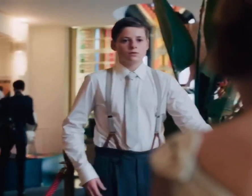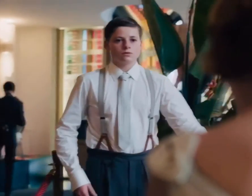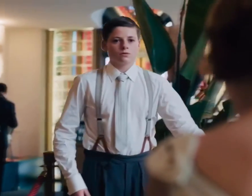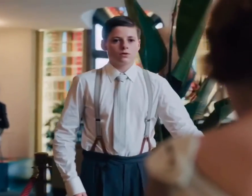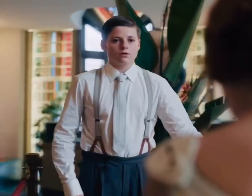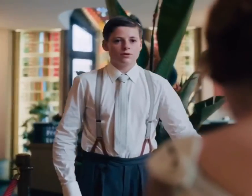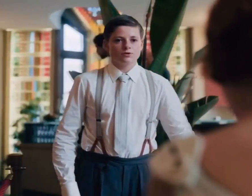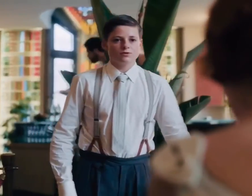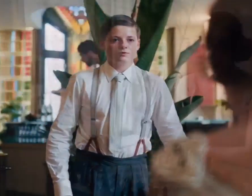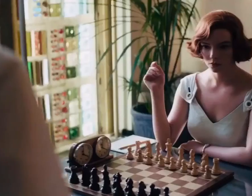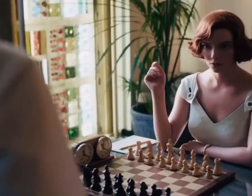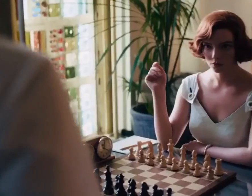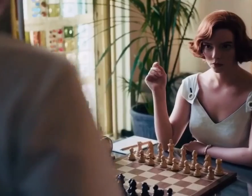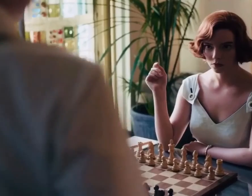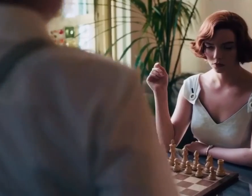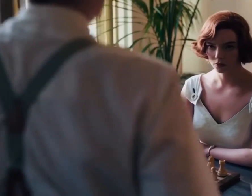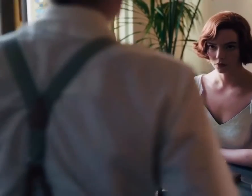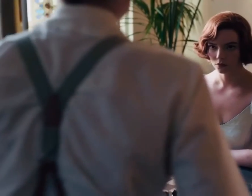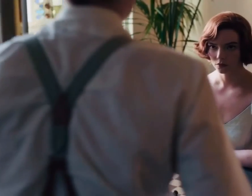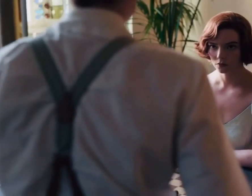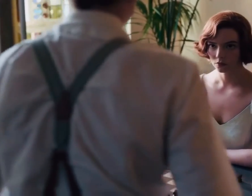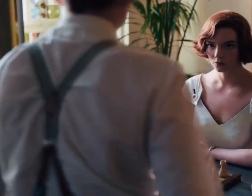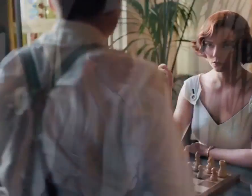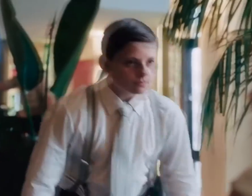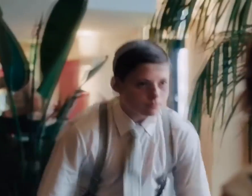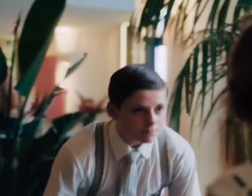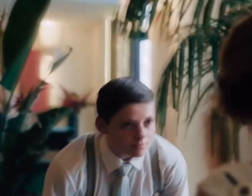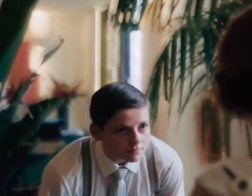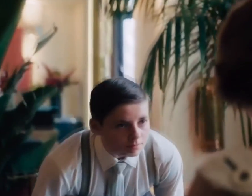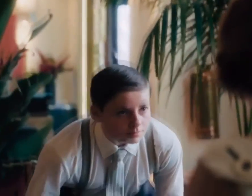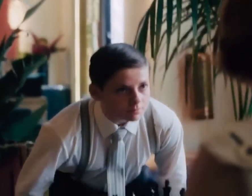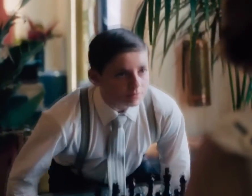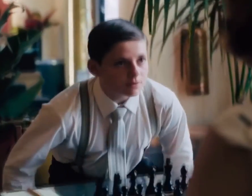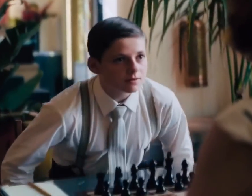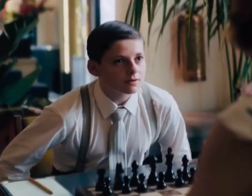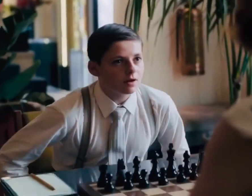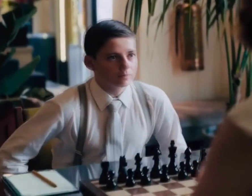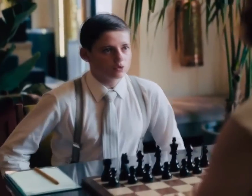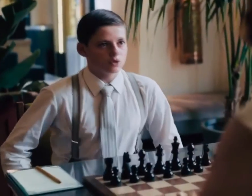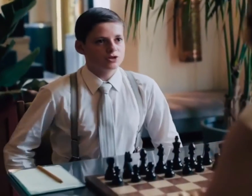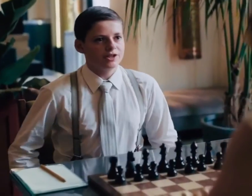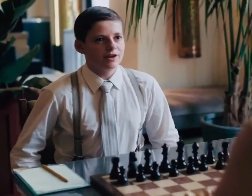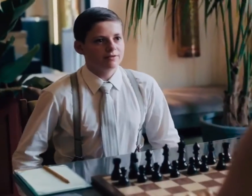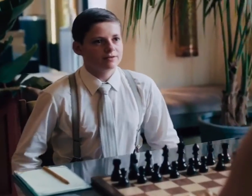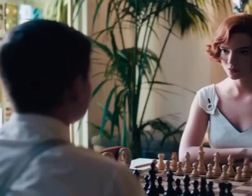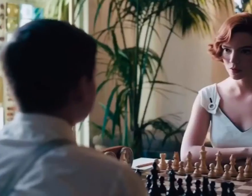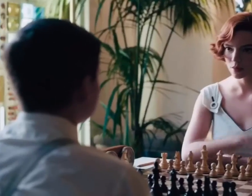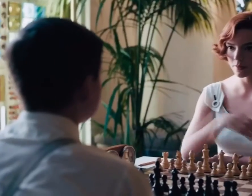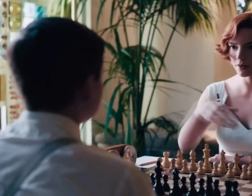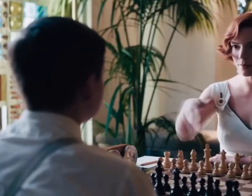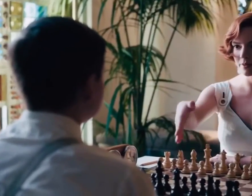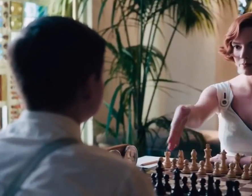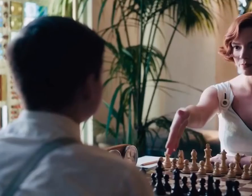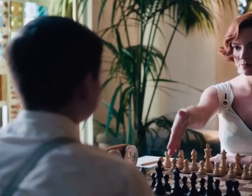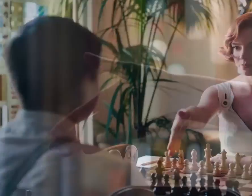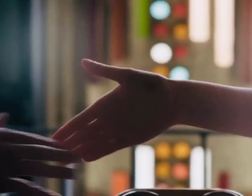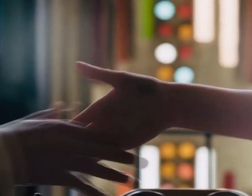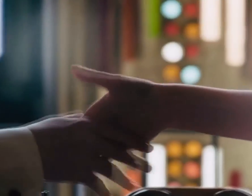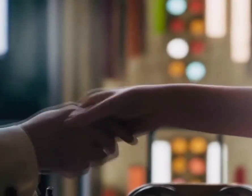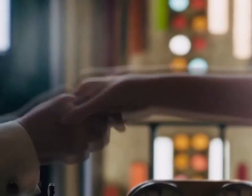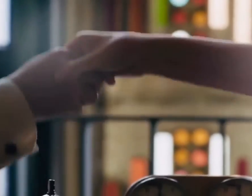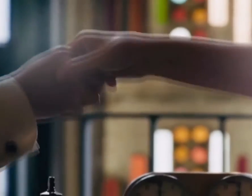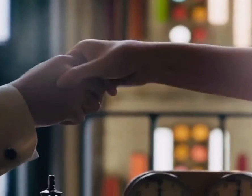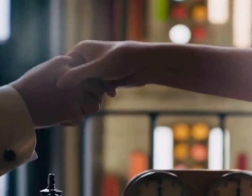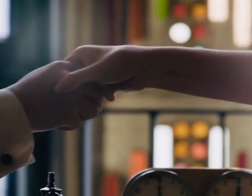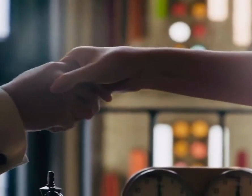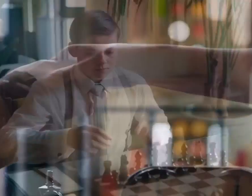Good afternoon, I'm Georgie Gidev. Beth Herman. I'm